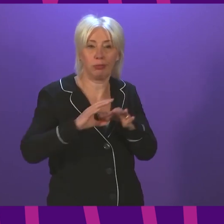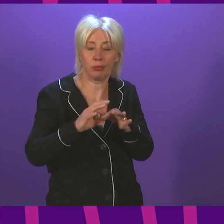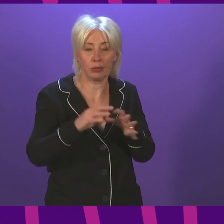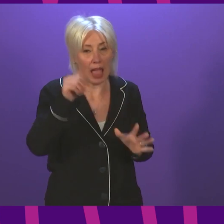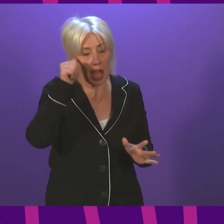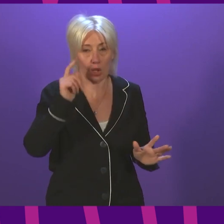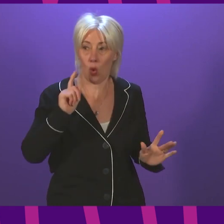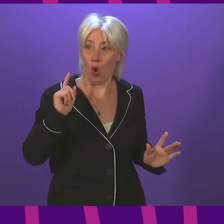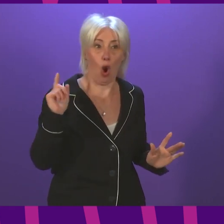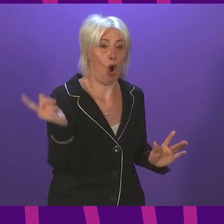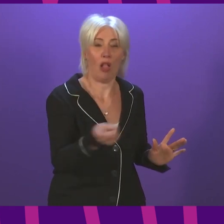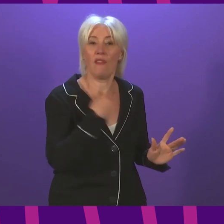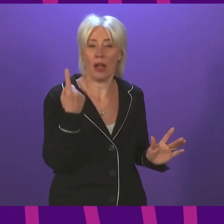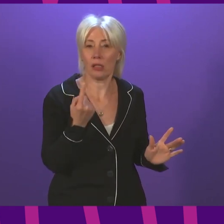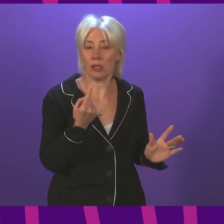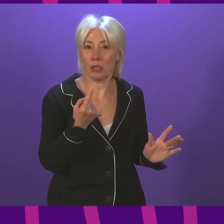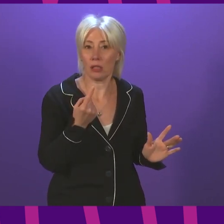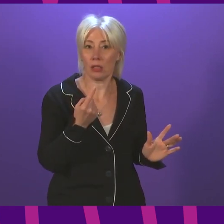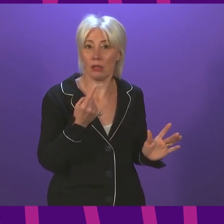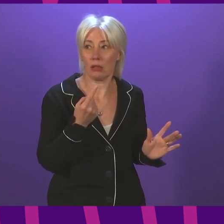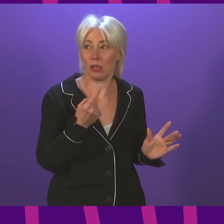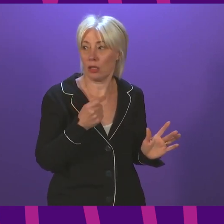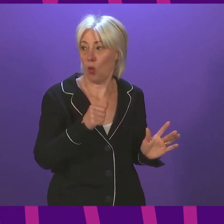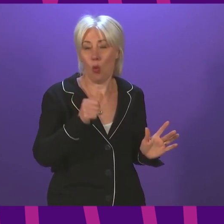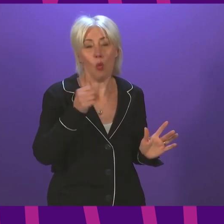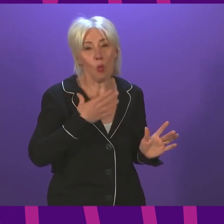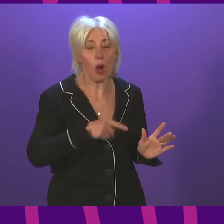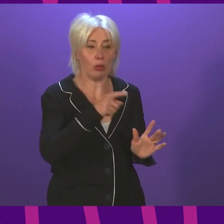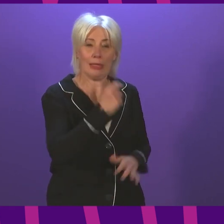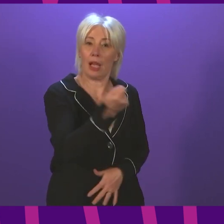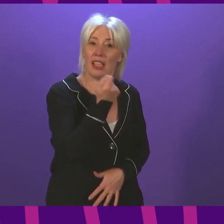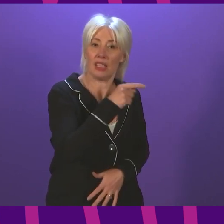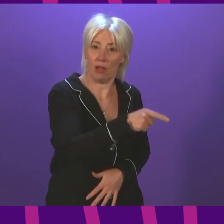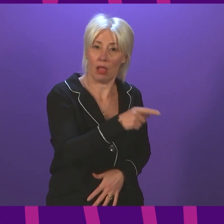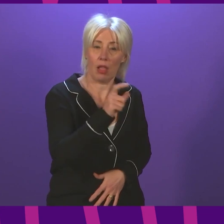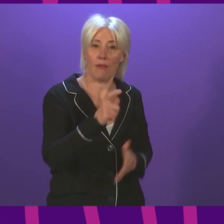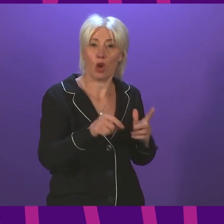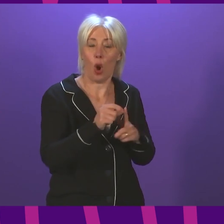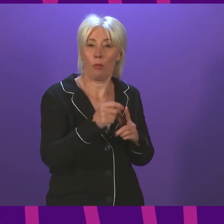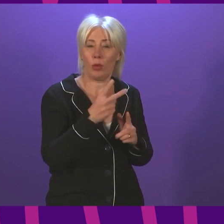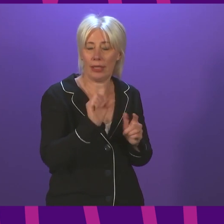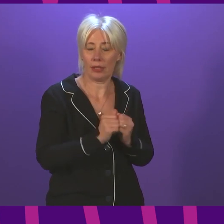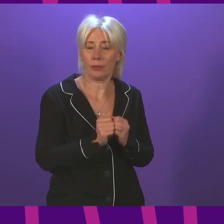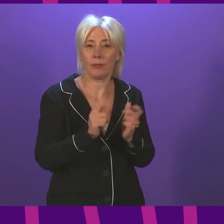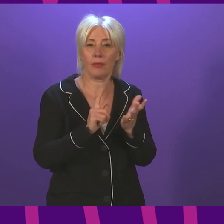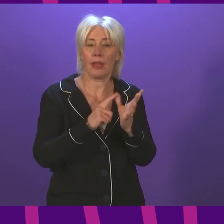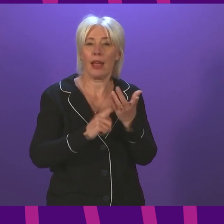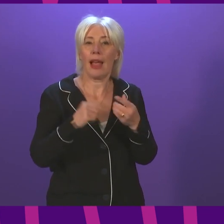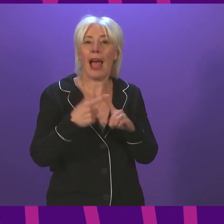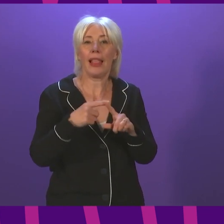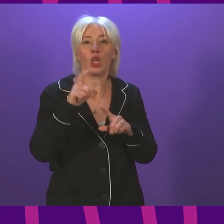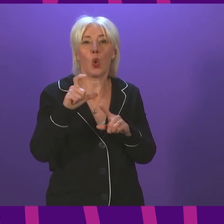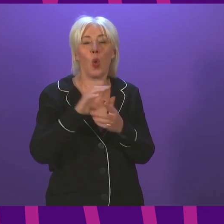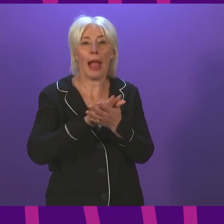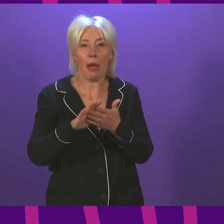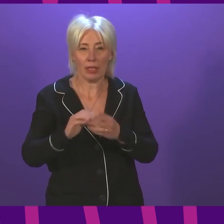of us, for all sorts of reasons, want COP26 to be a success. Alex Cole-Hamilton. Thank you very much, Presiding Officer.